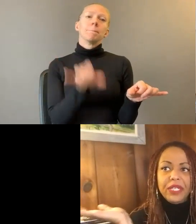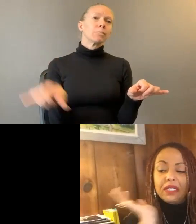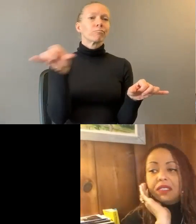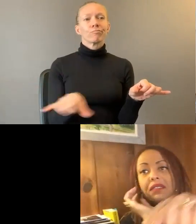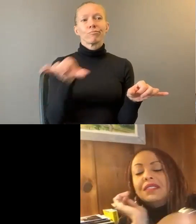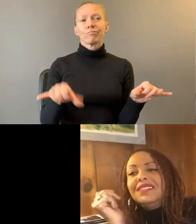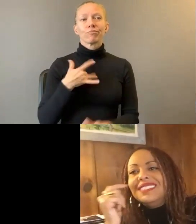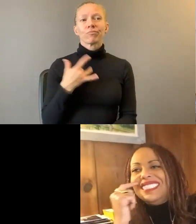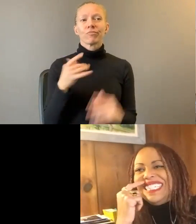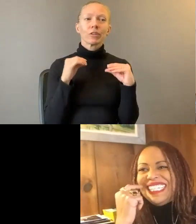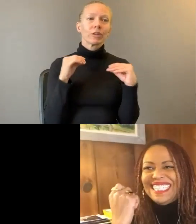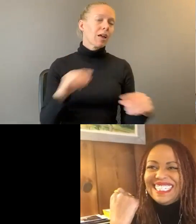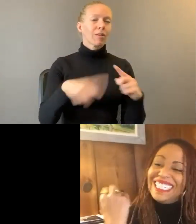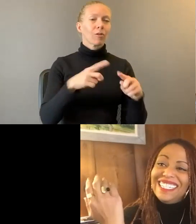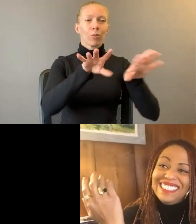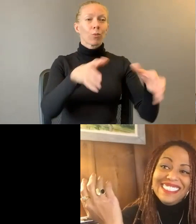That seems prophetic.